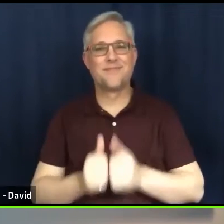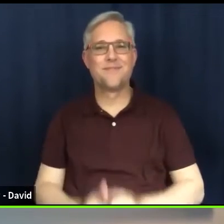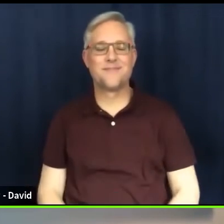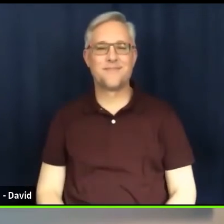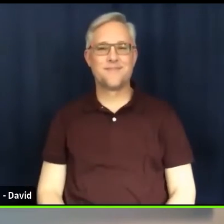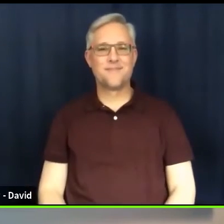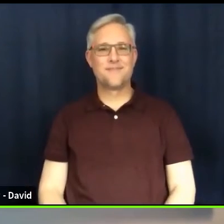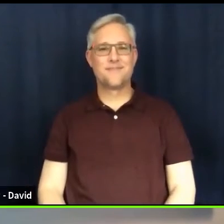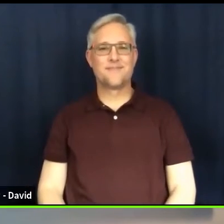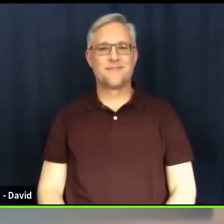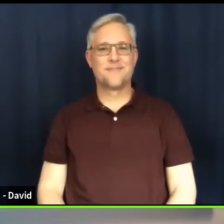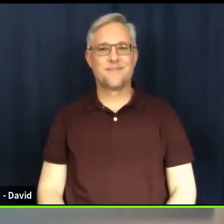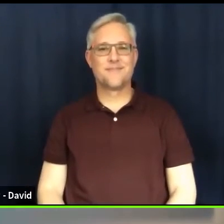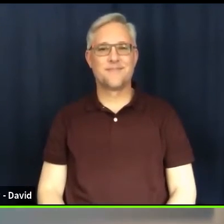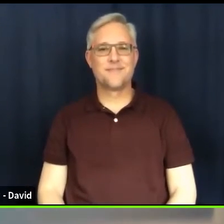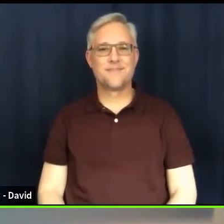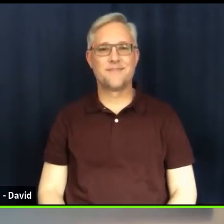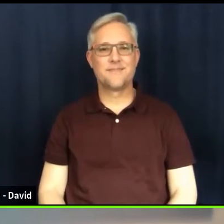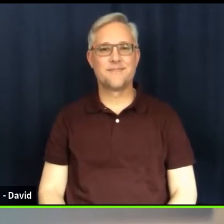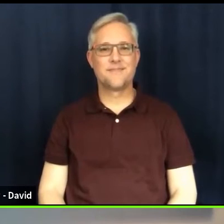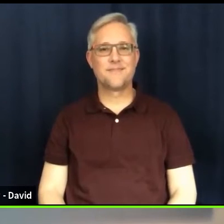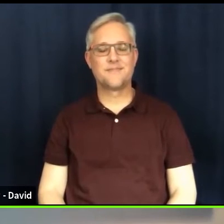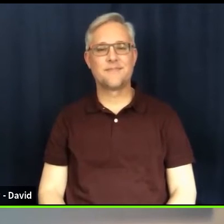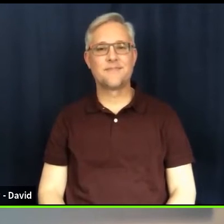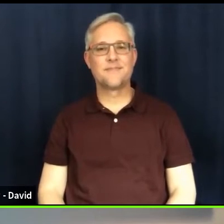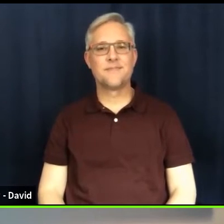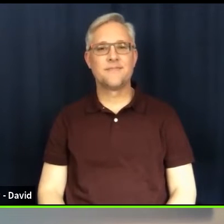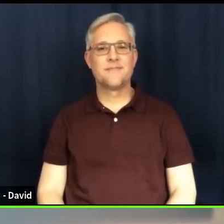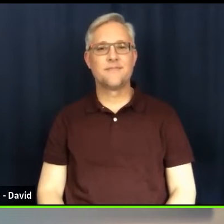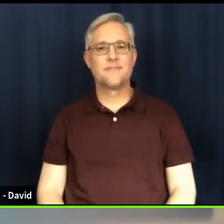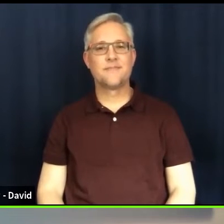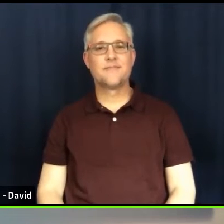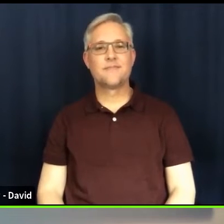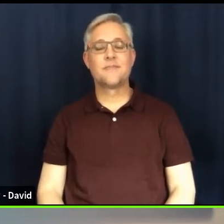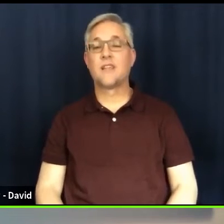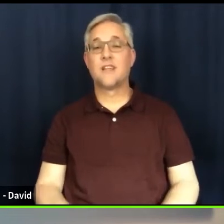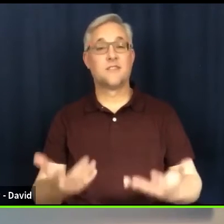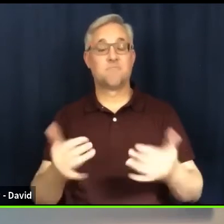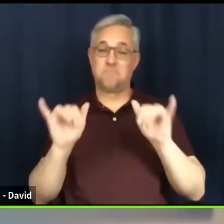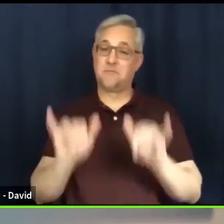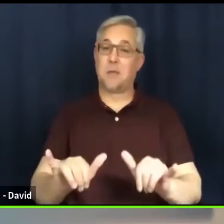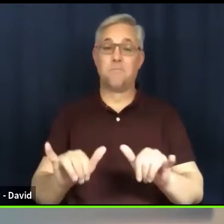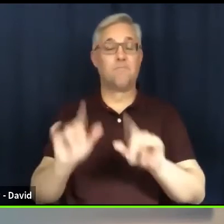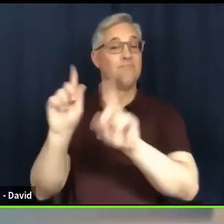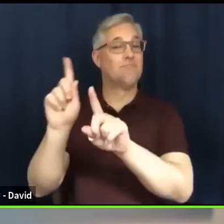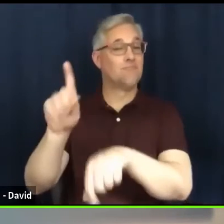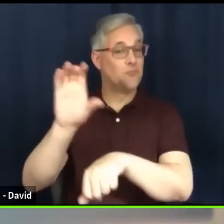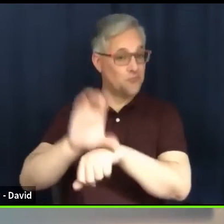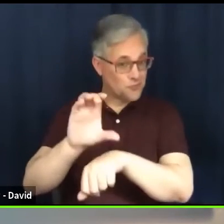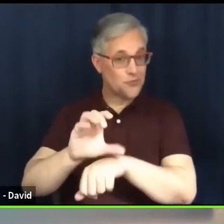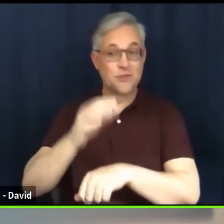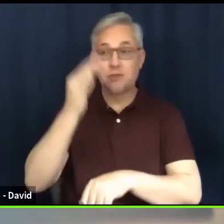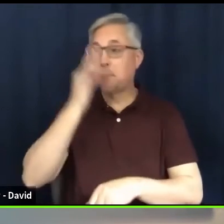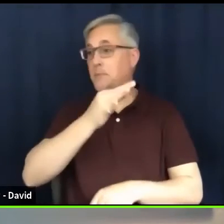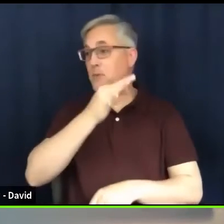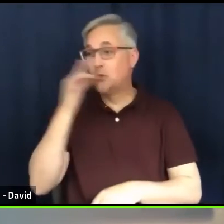So we'll go through the parts that we always go through for communion. And then when we get to serving